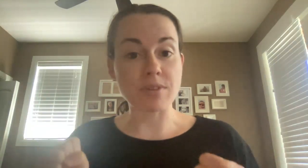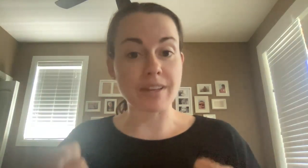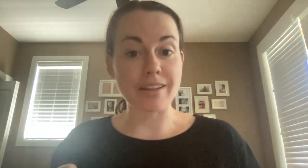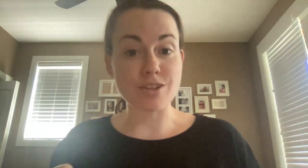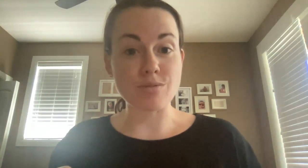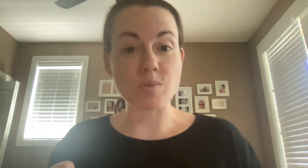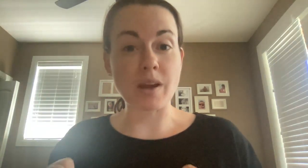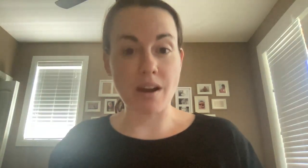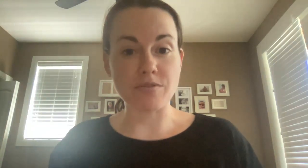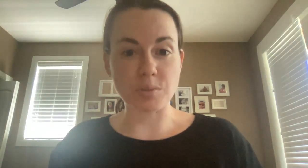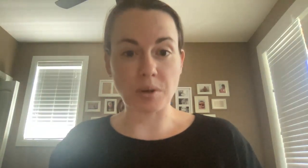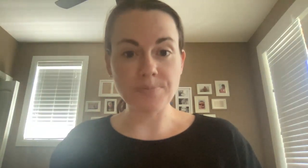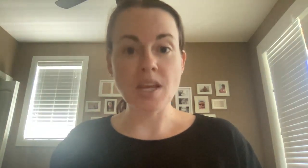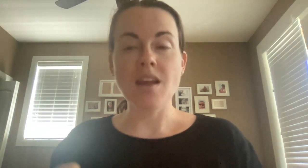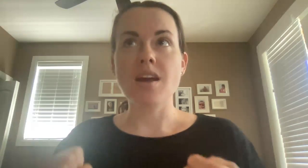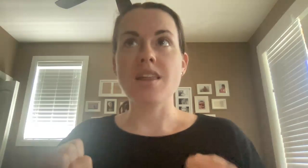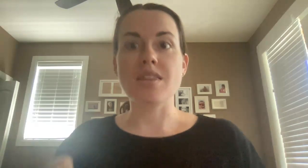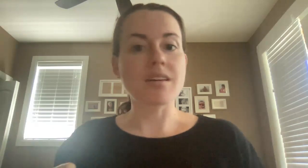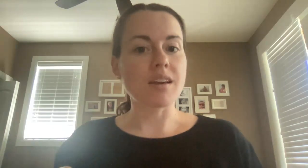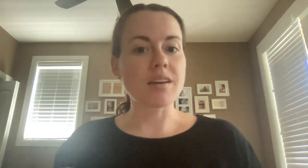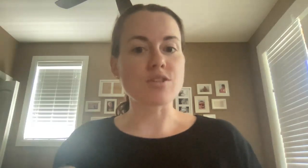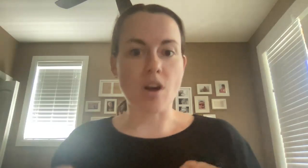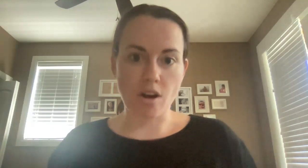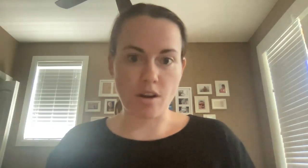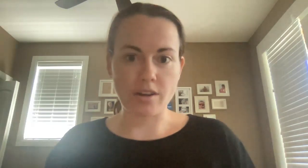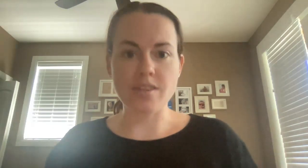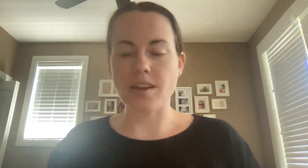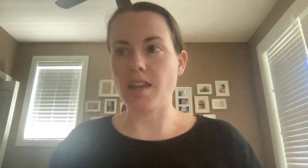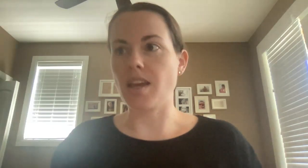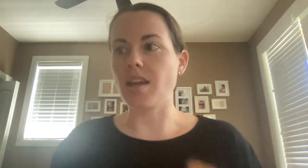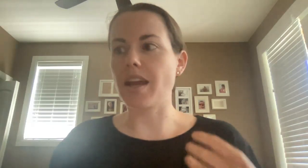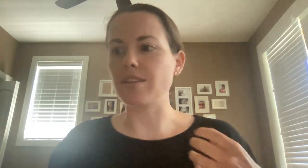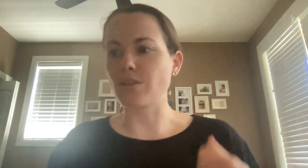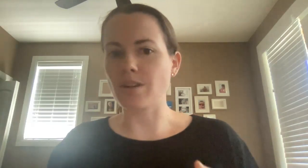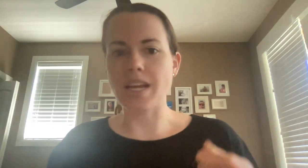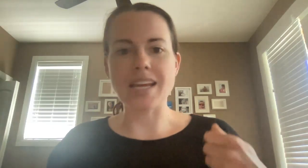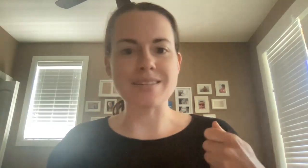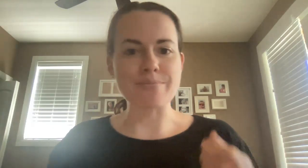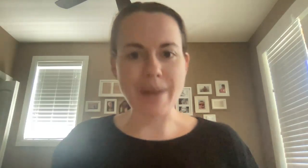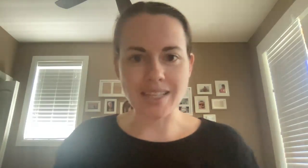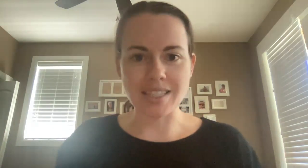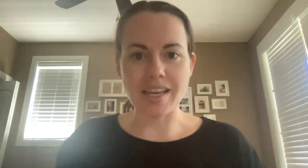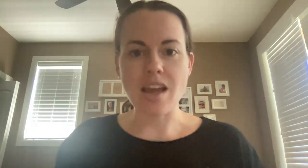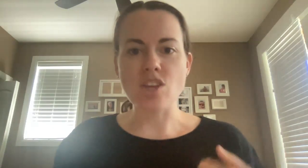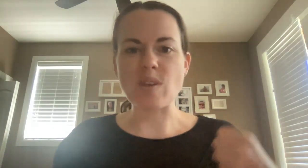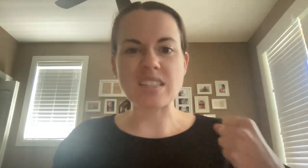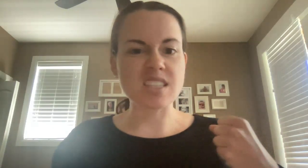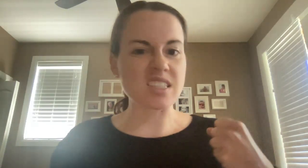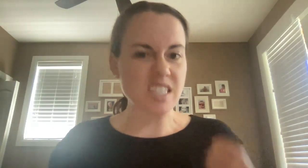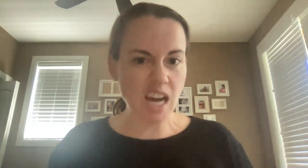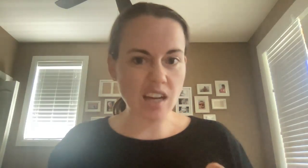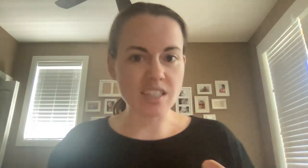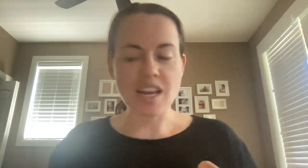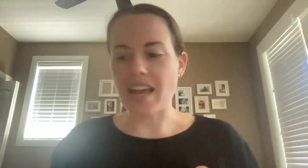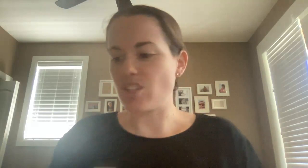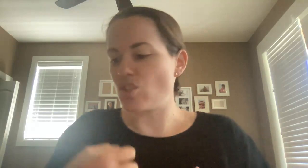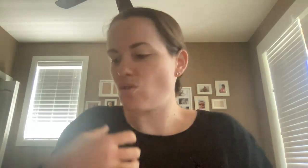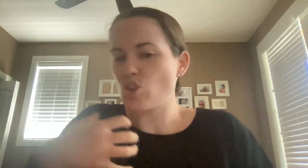with letting the students be uncomfortable. Thinking is hard. Thinking and learning is messy. You get stuck and students